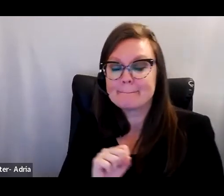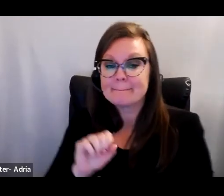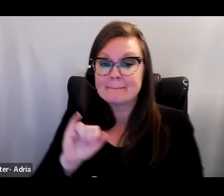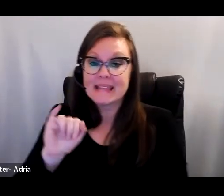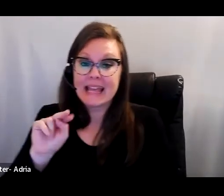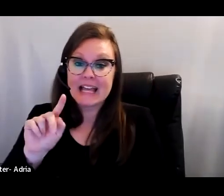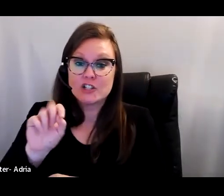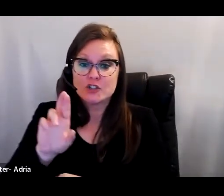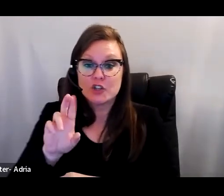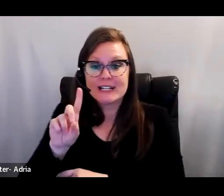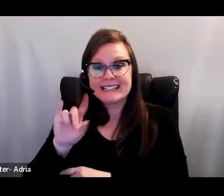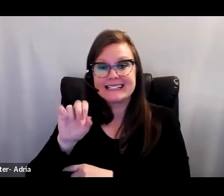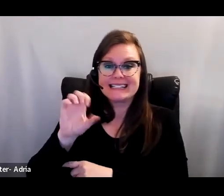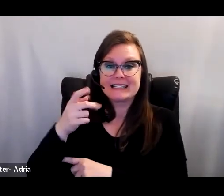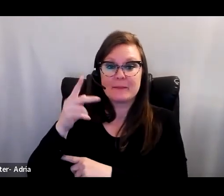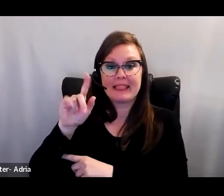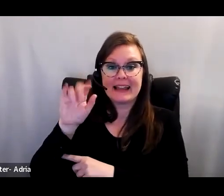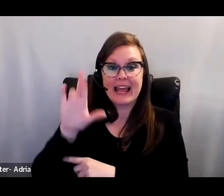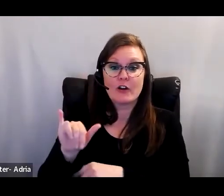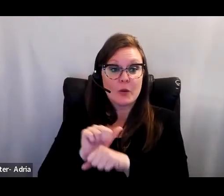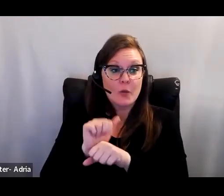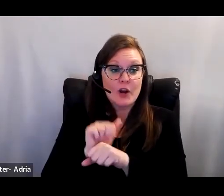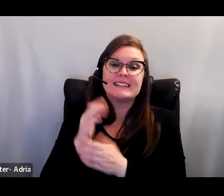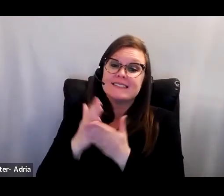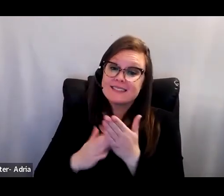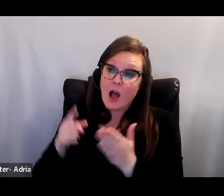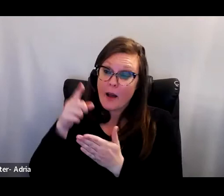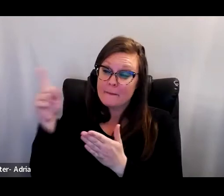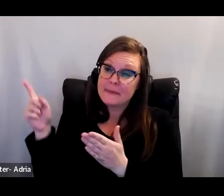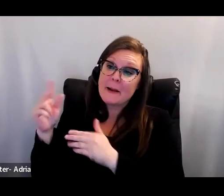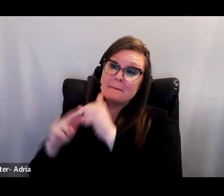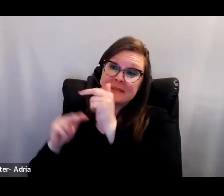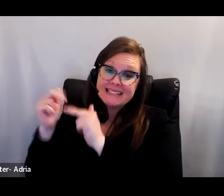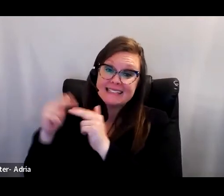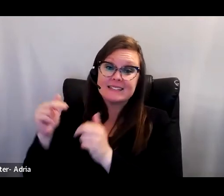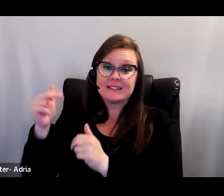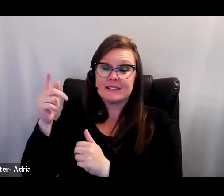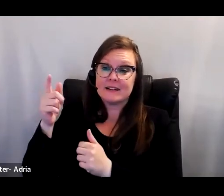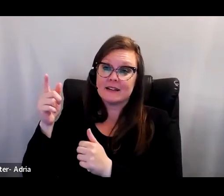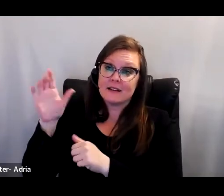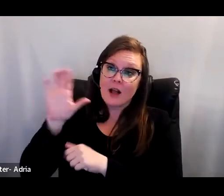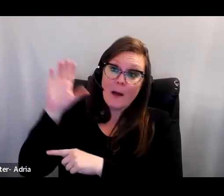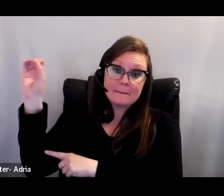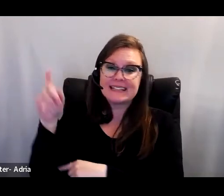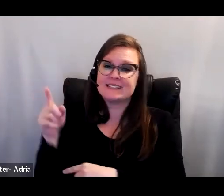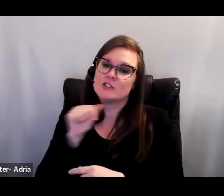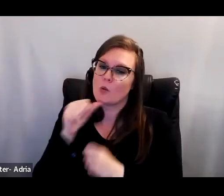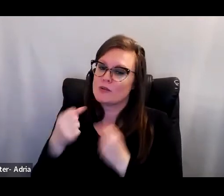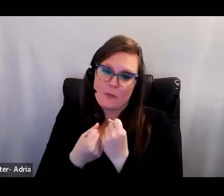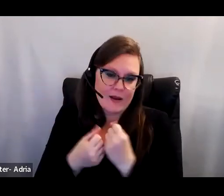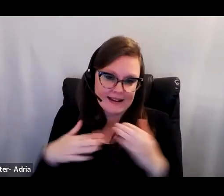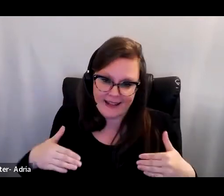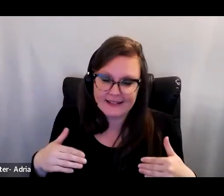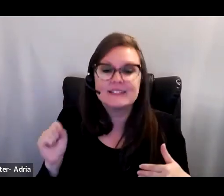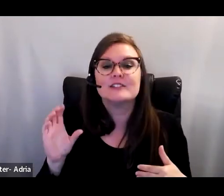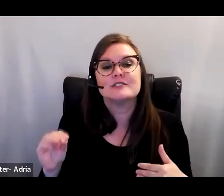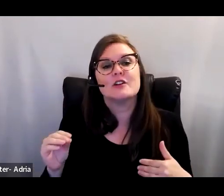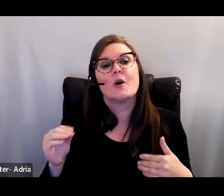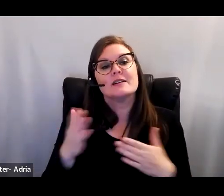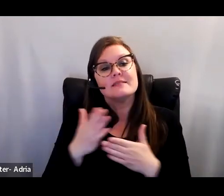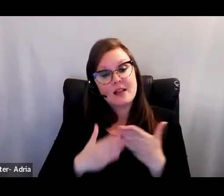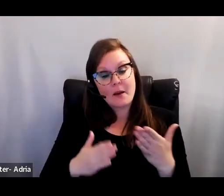the infrastructures may not support it yet. Cross disciplinary hires are notoriously challenging, and faculty pursuing